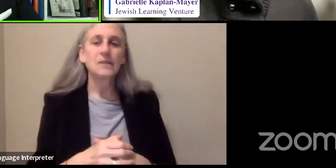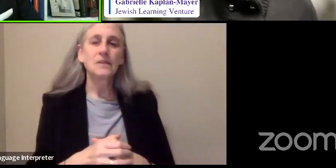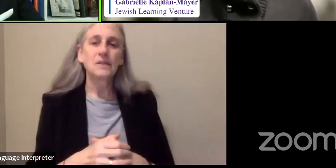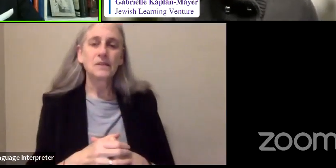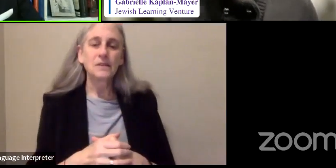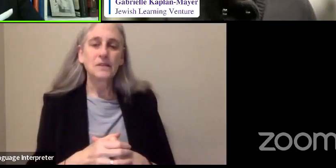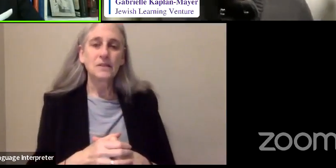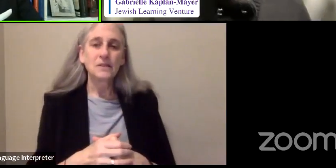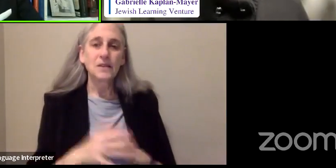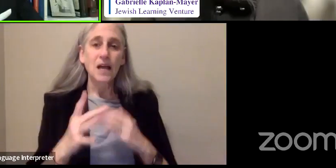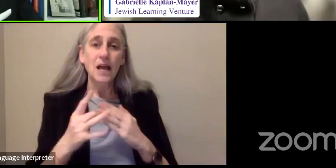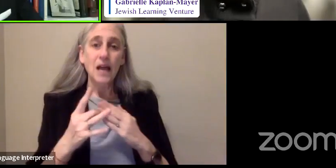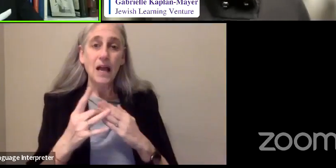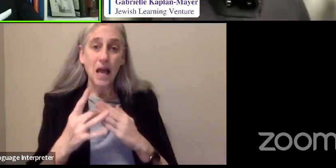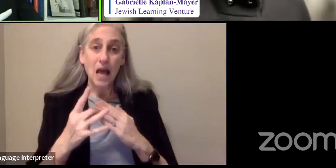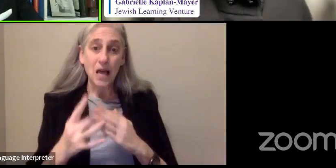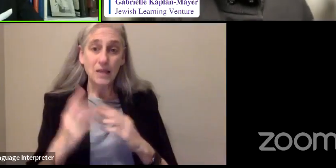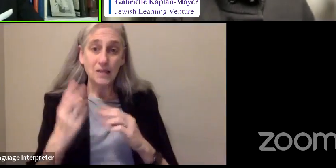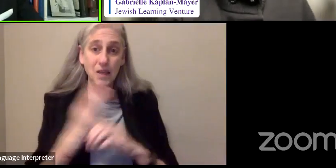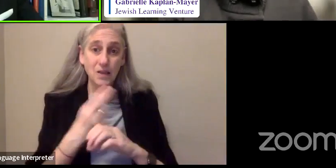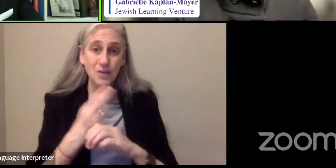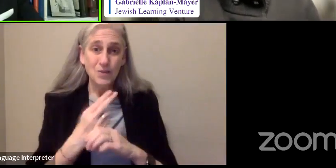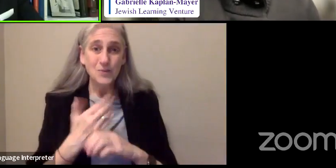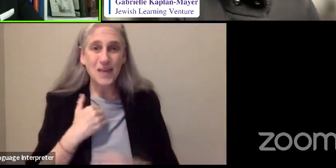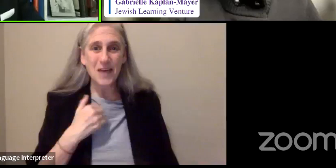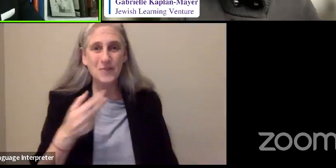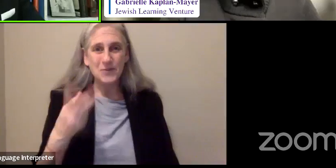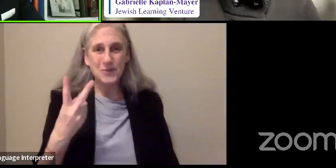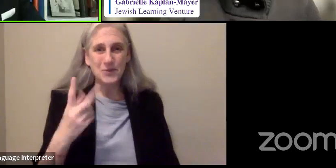The guides I use have two legs